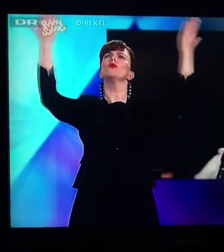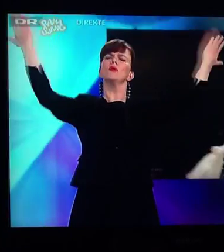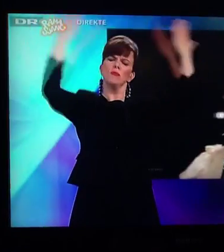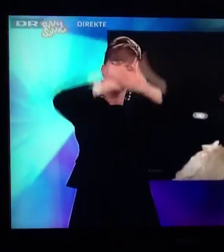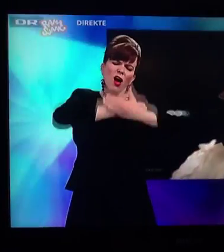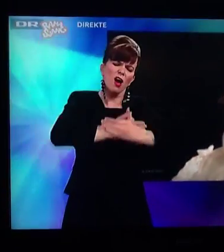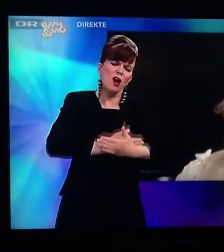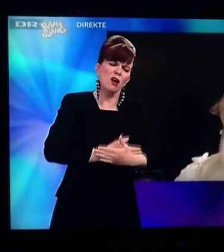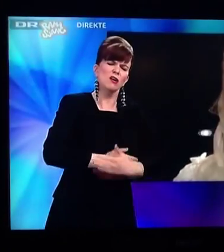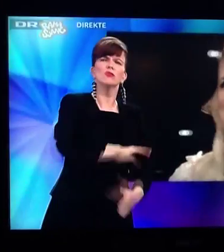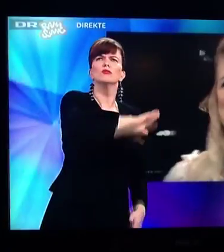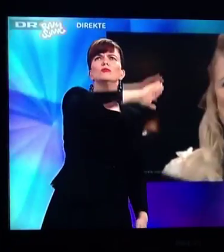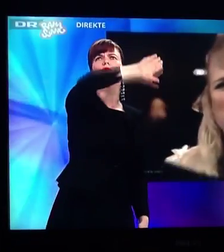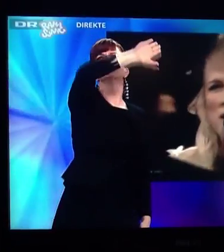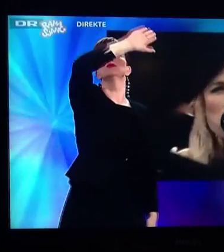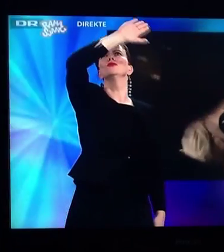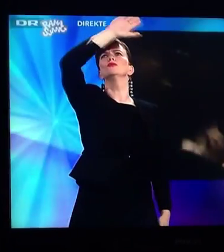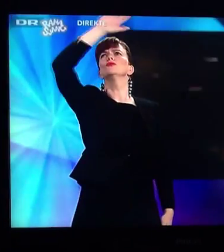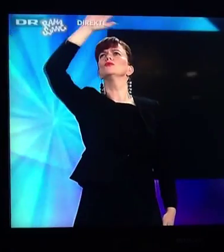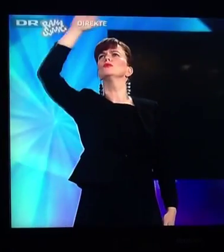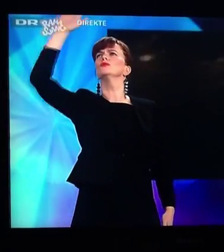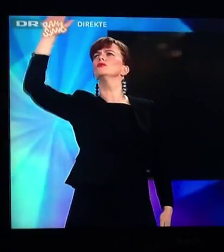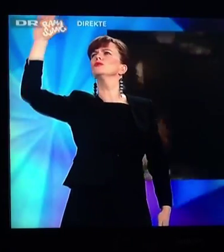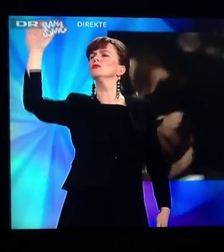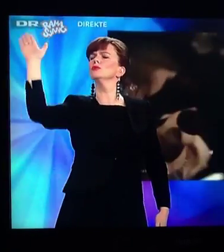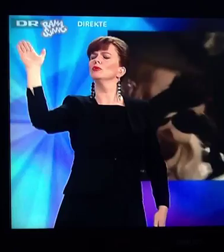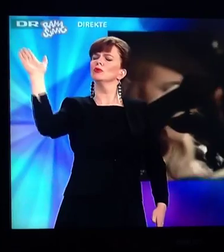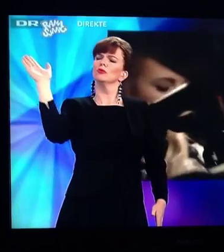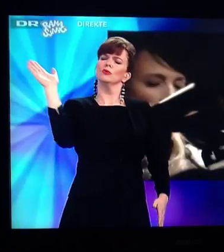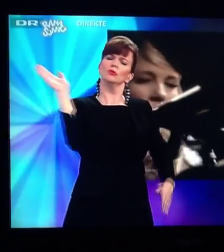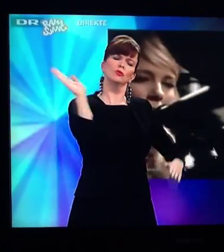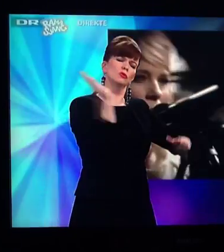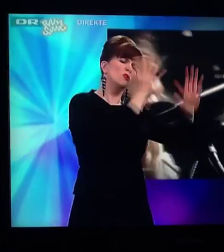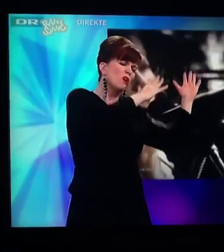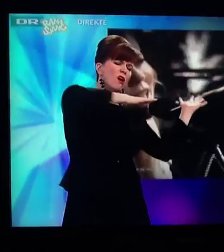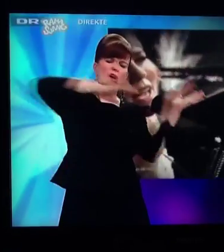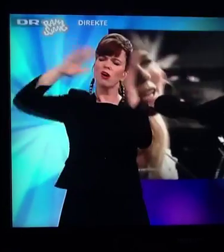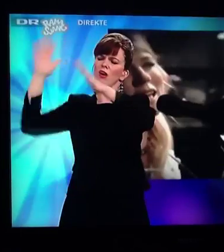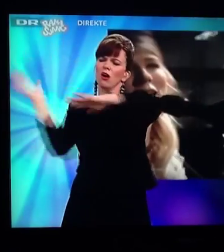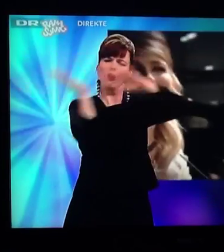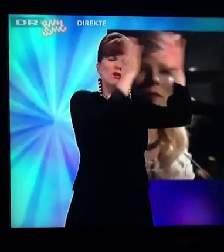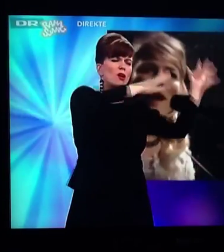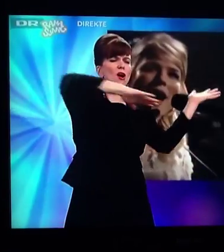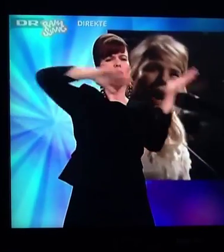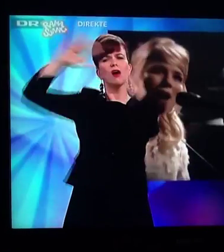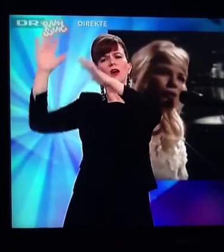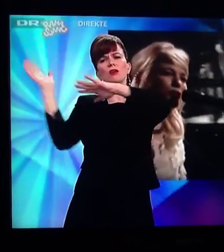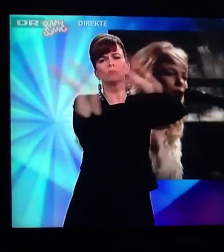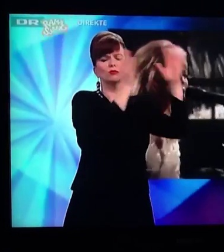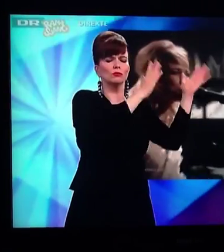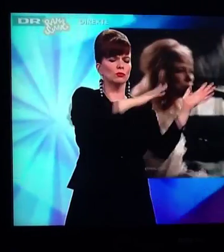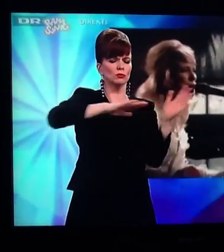the skies are black, I'm thinking about you.